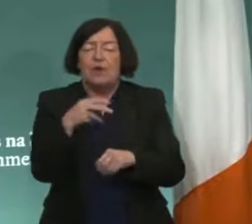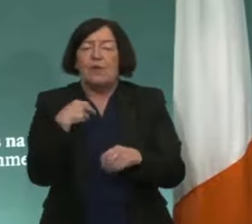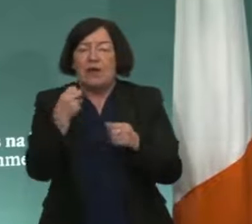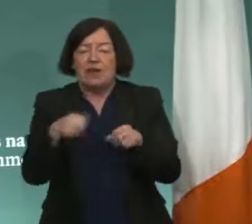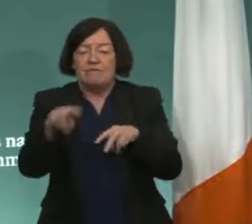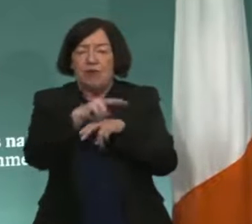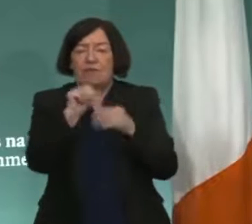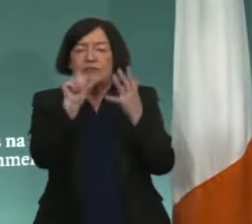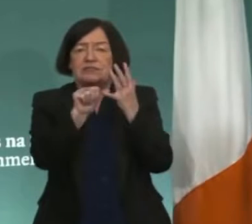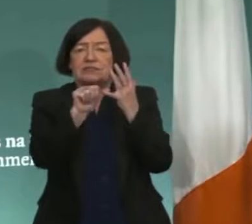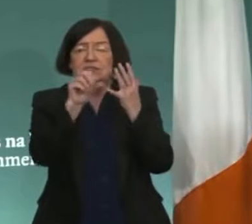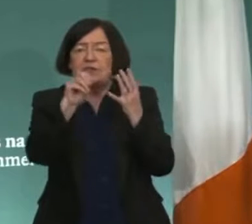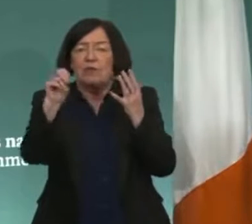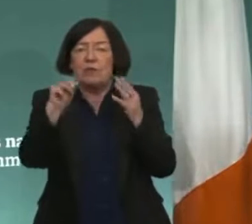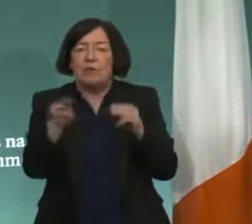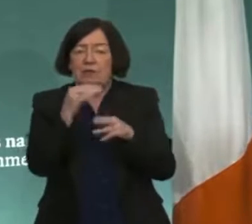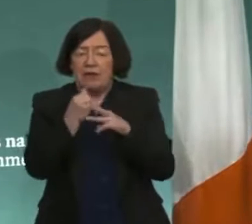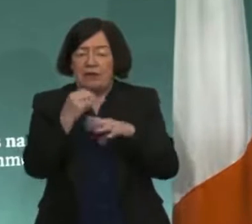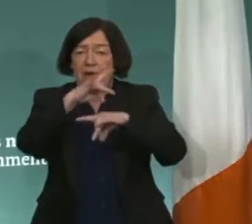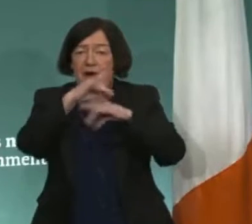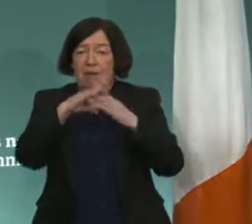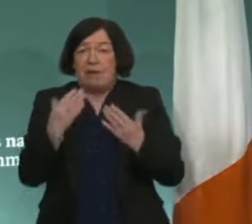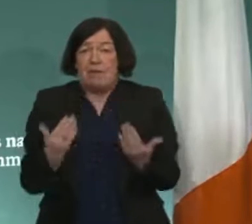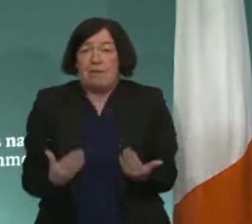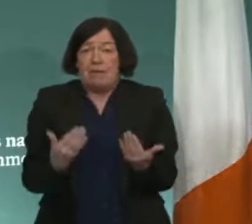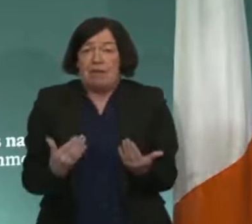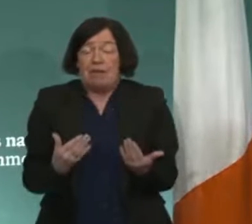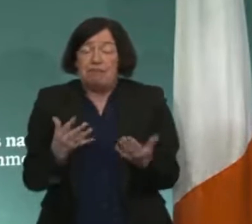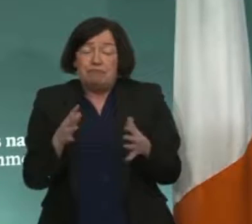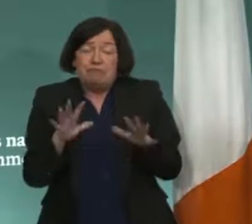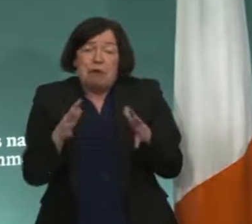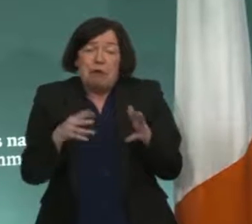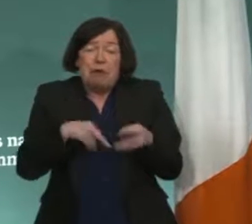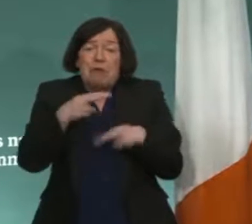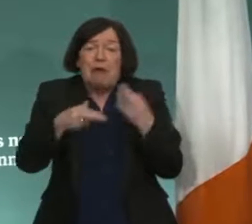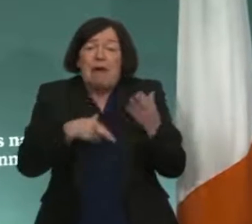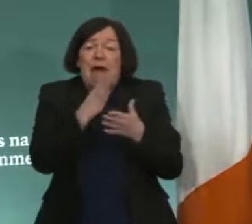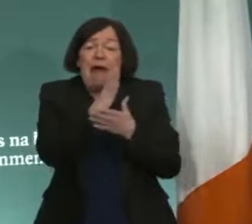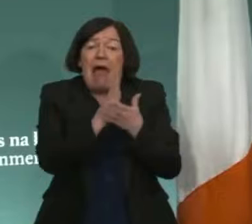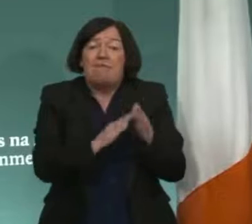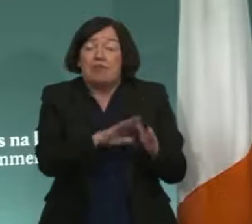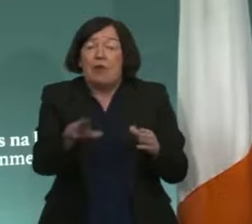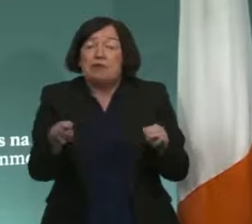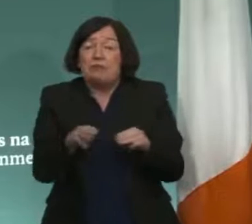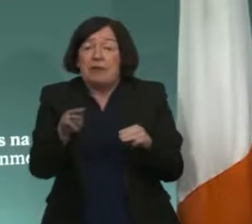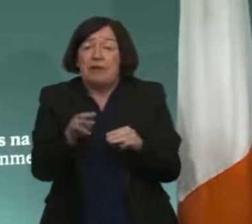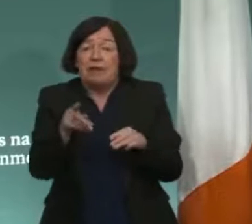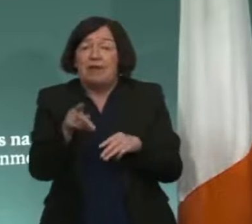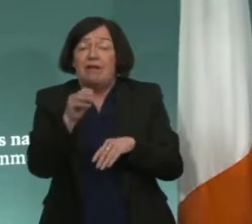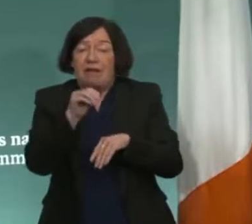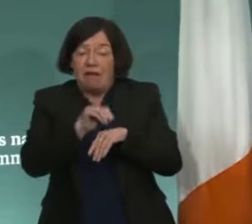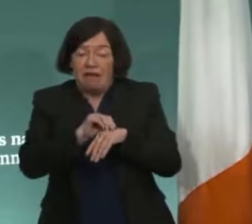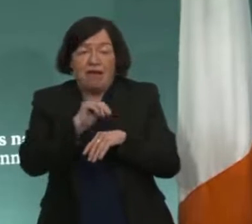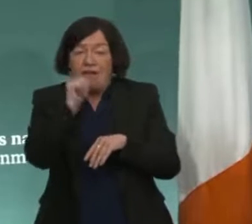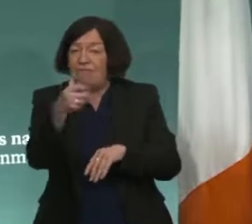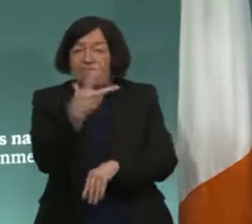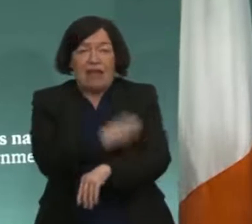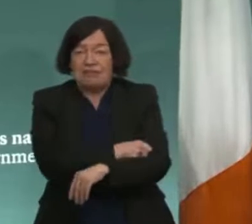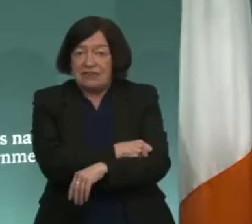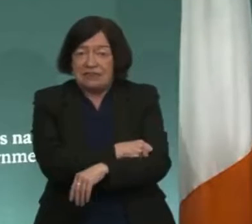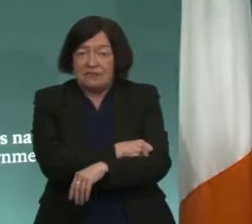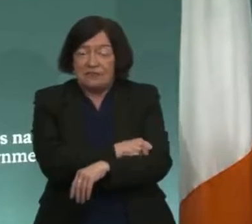have over 600 people in hospital at the moment, and roughly around half of those are unvaccinated.